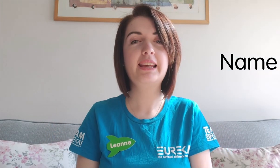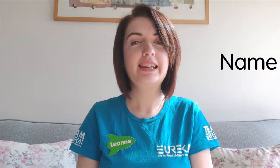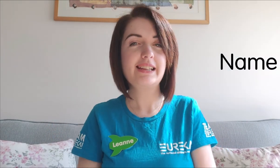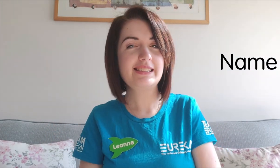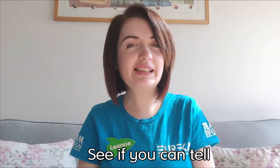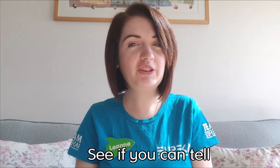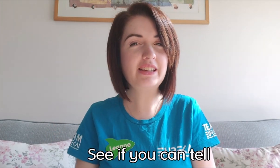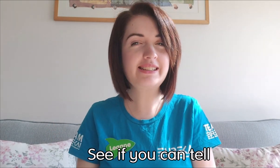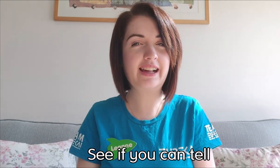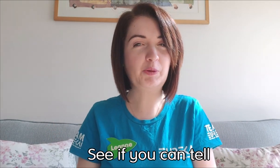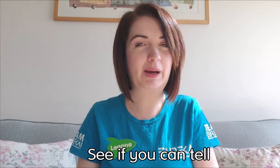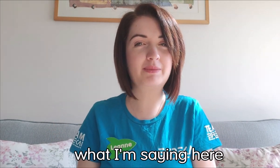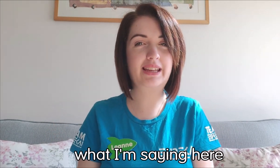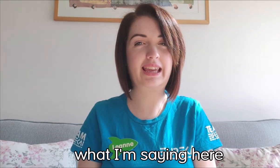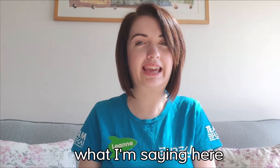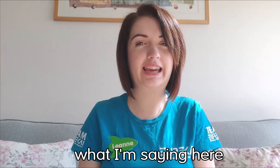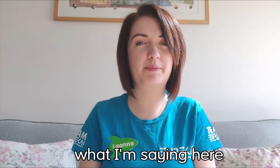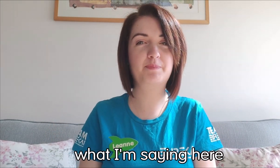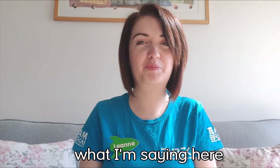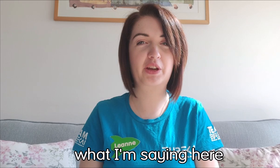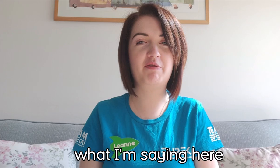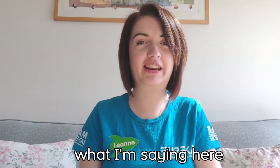See if you can tell what I'm saying here. Are you ready?